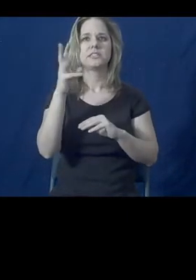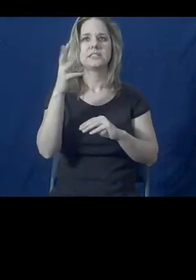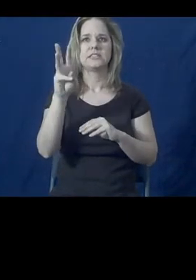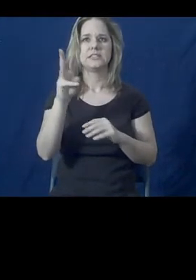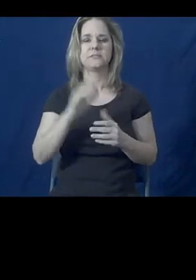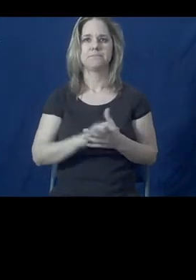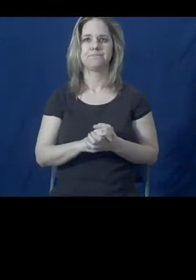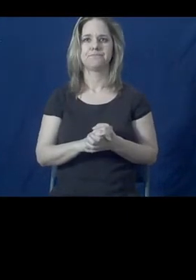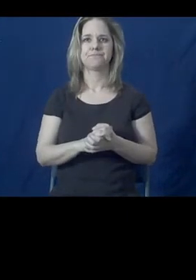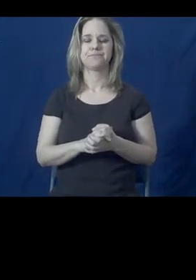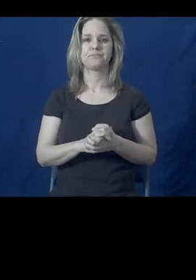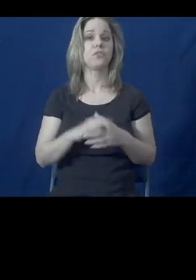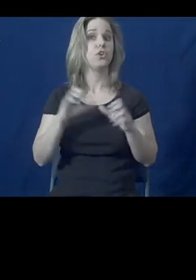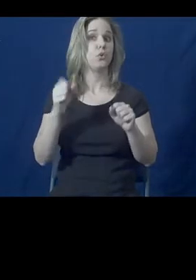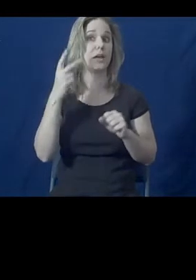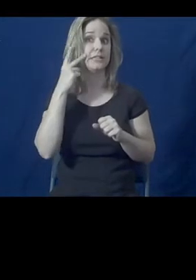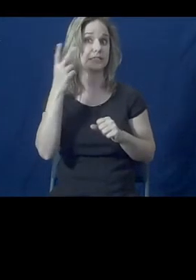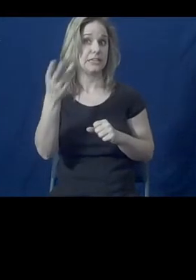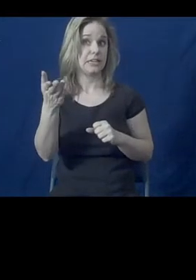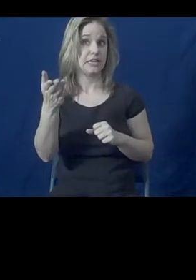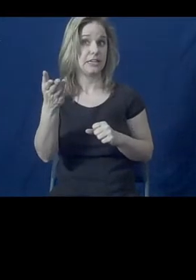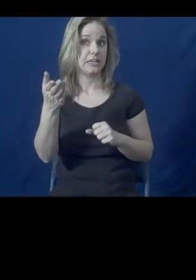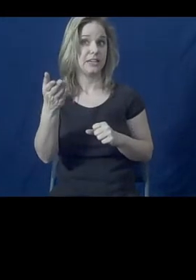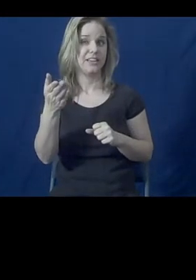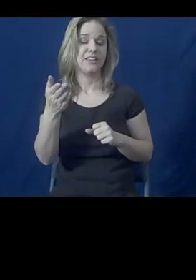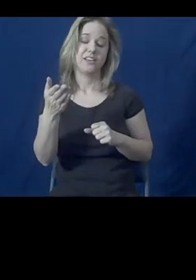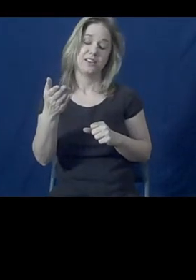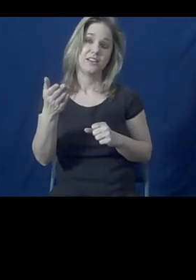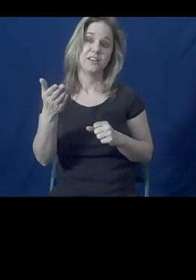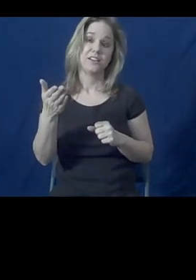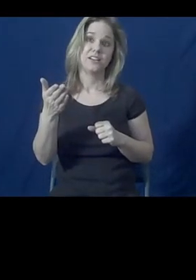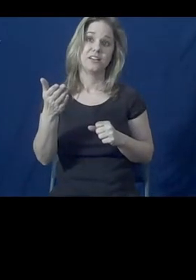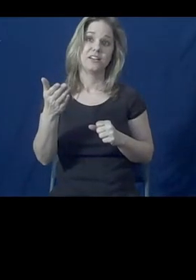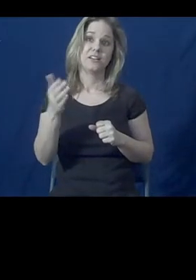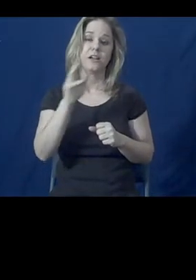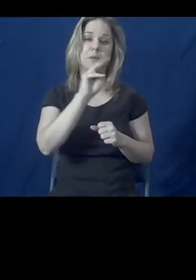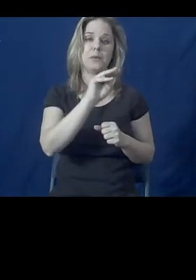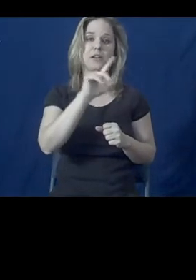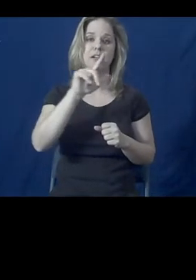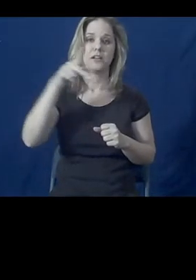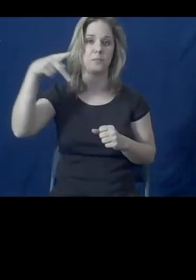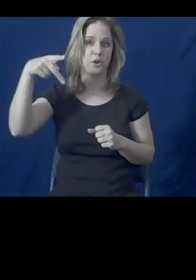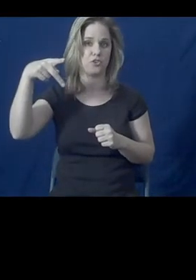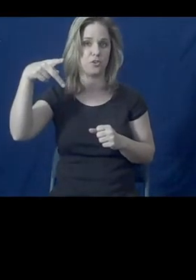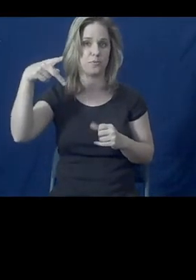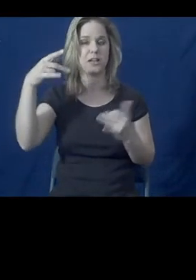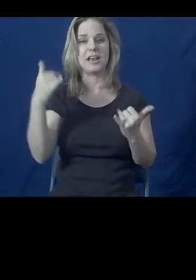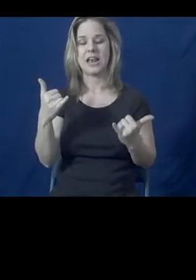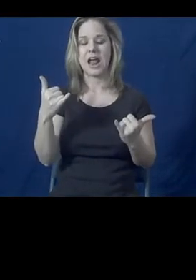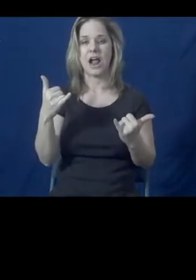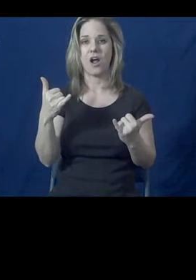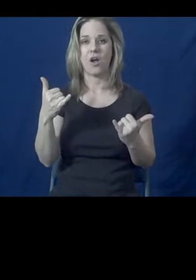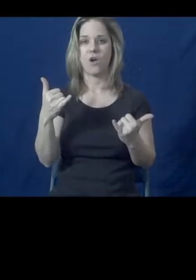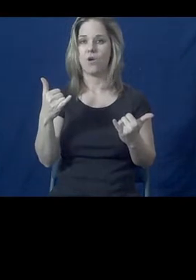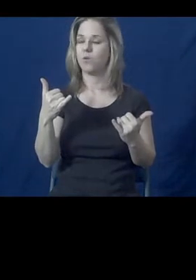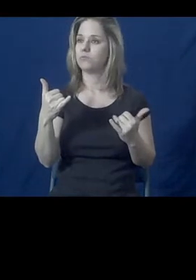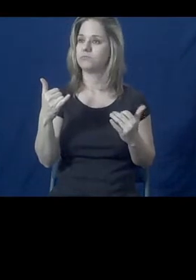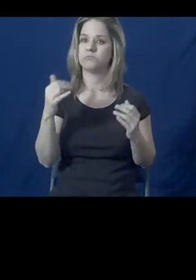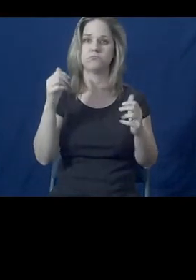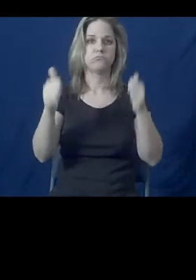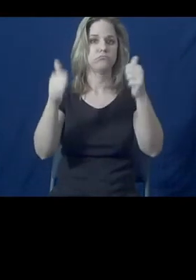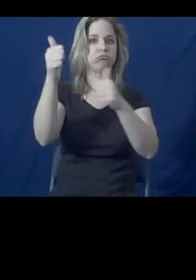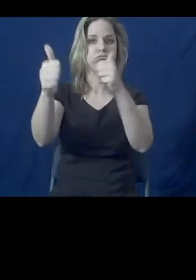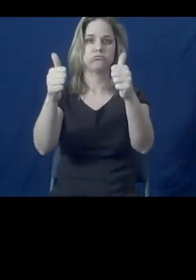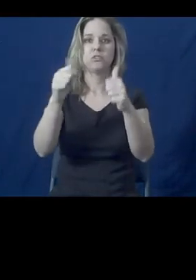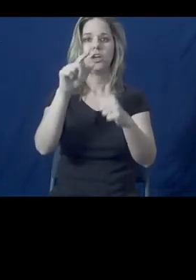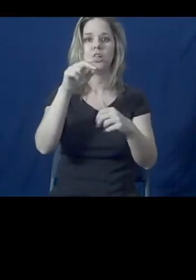And as you can see, medical-legal partnerships are now in more than 220 hospitals and